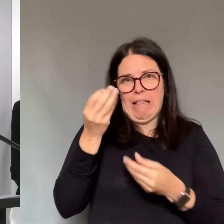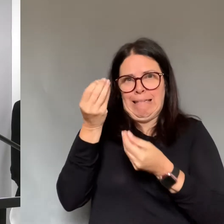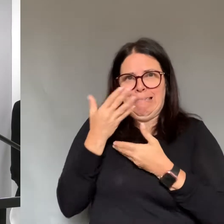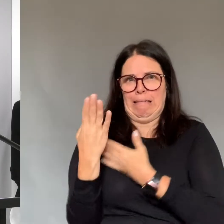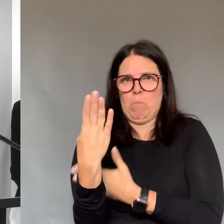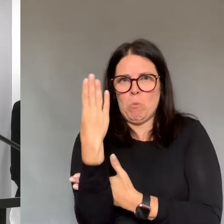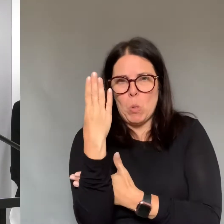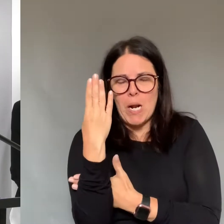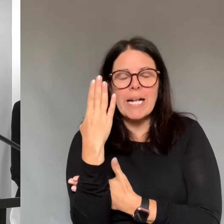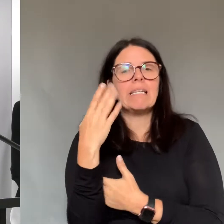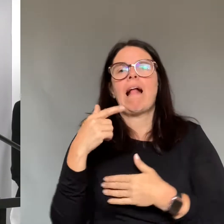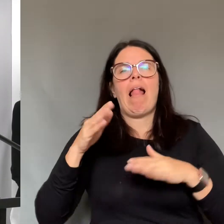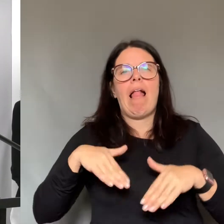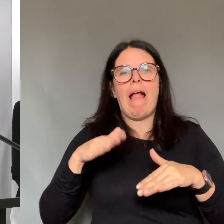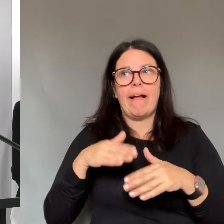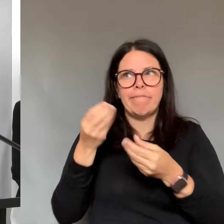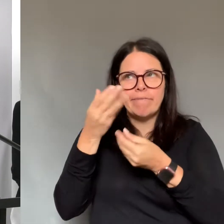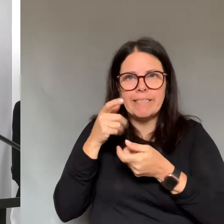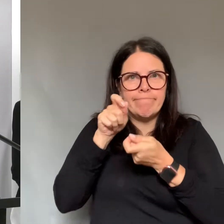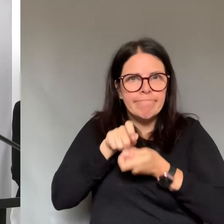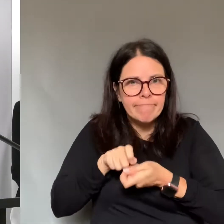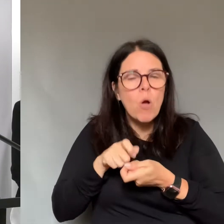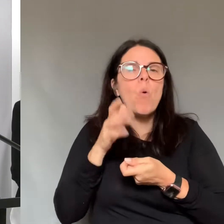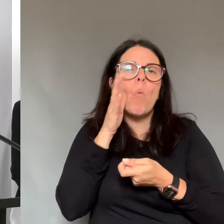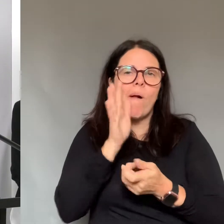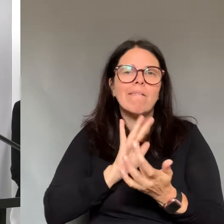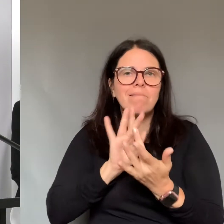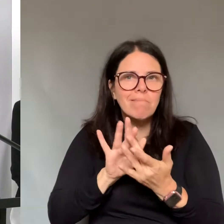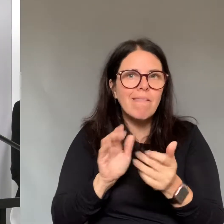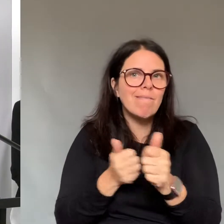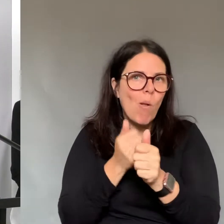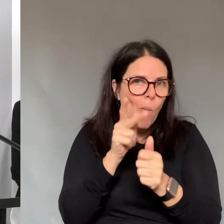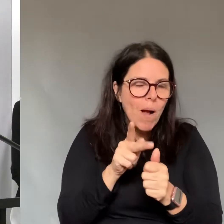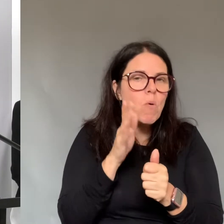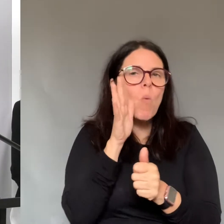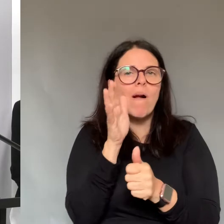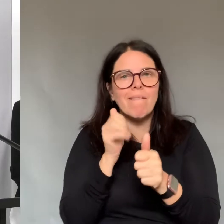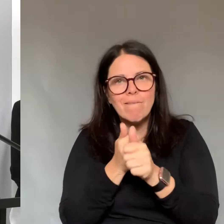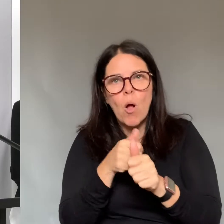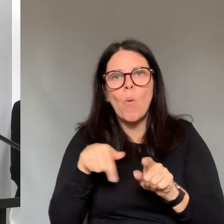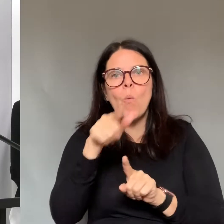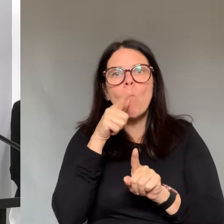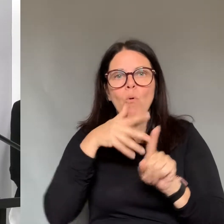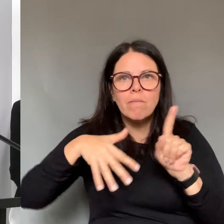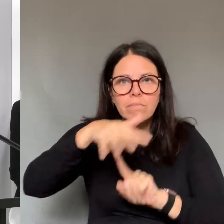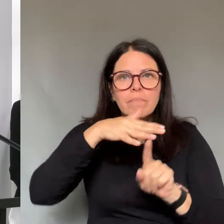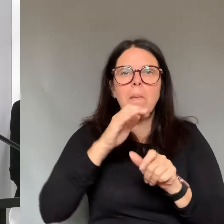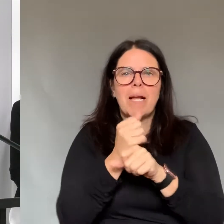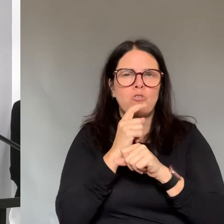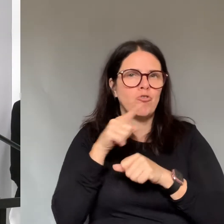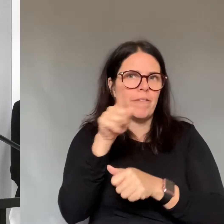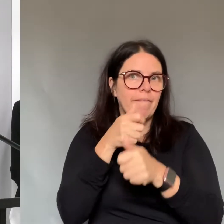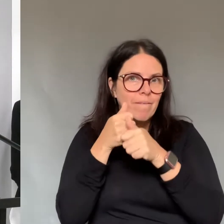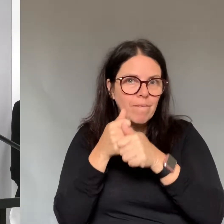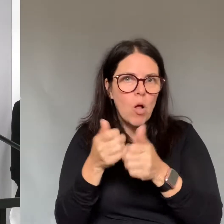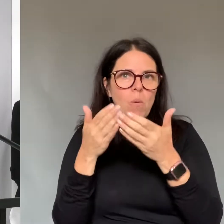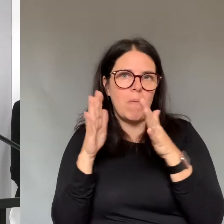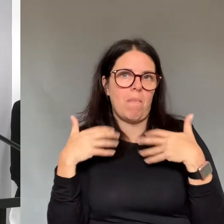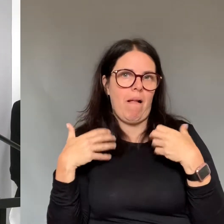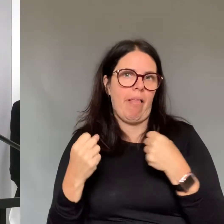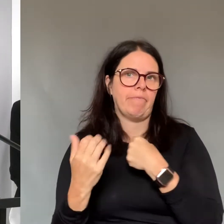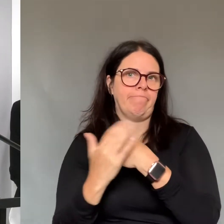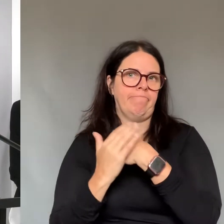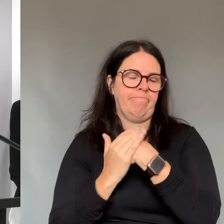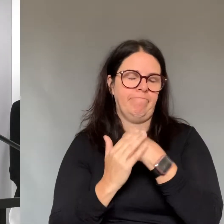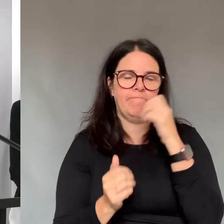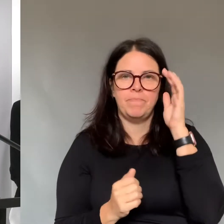We are still waiting for more details case and we will Michigan. He is following with all the close contacts of